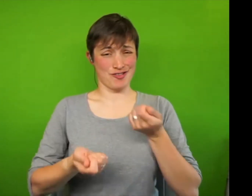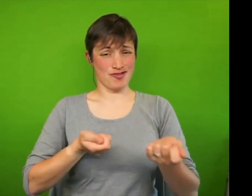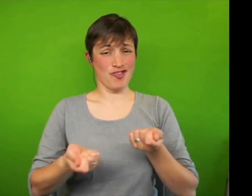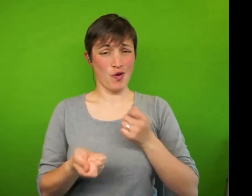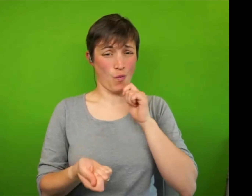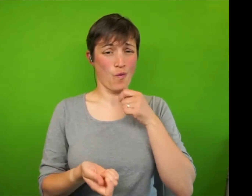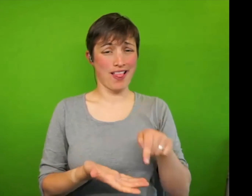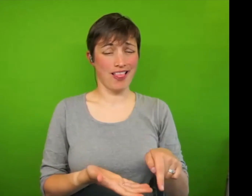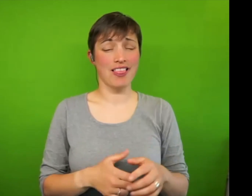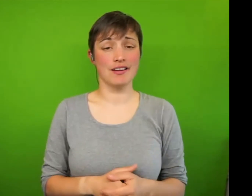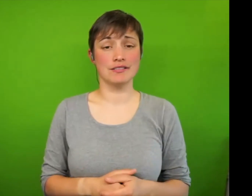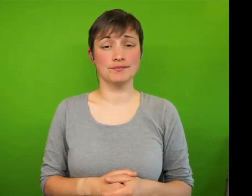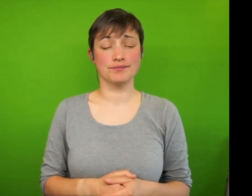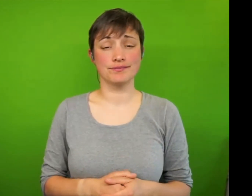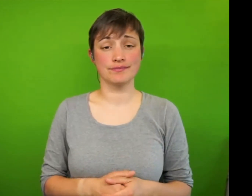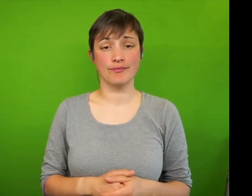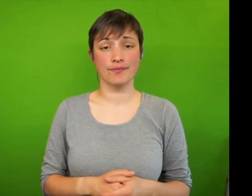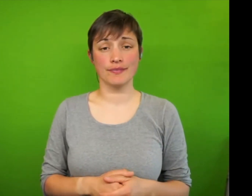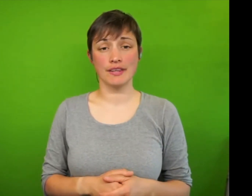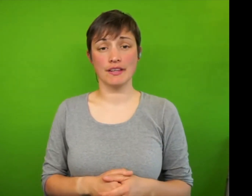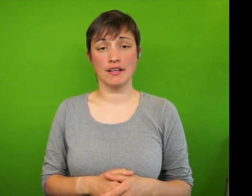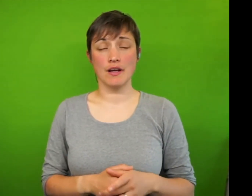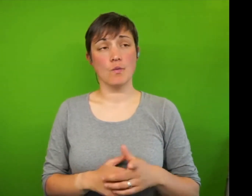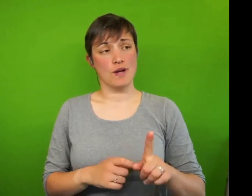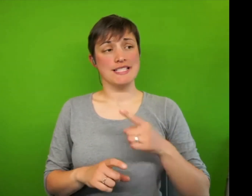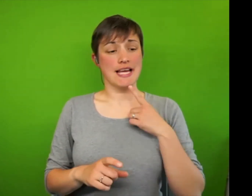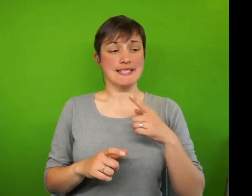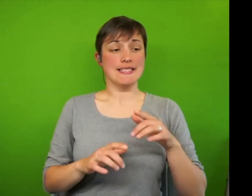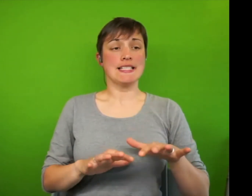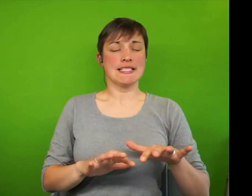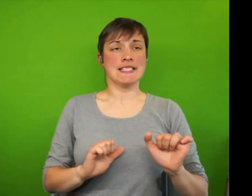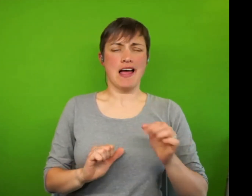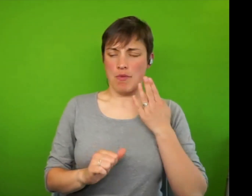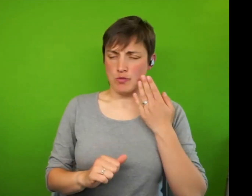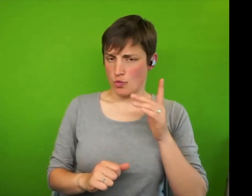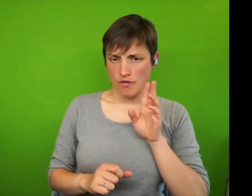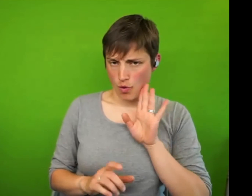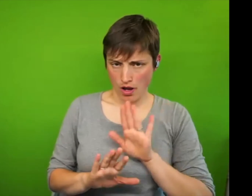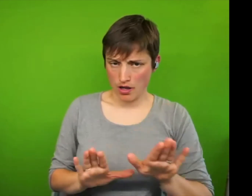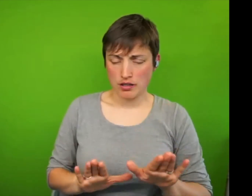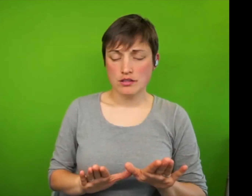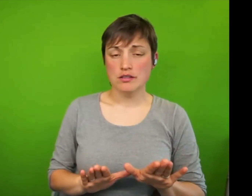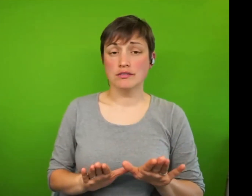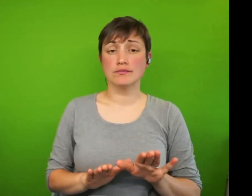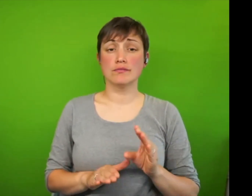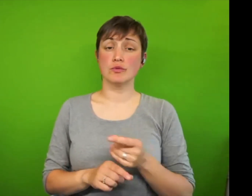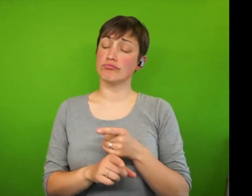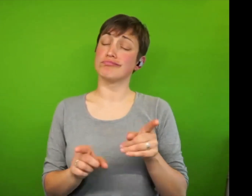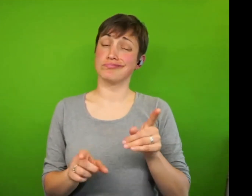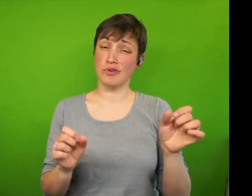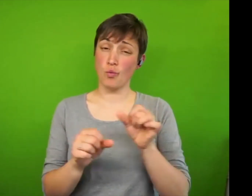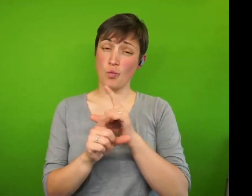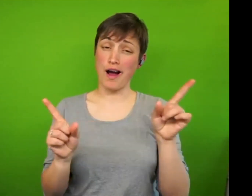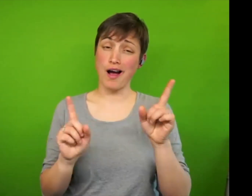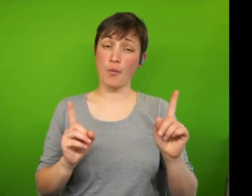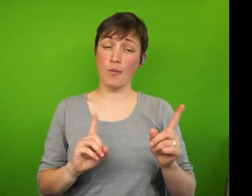What I said at the outset, and I don't know if you heard, but I think, as you will be aware, that some human